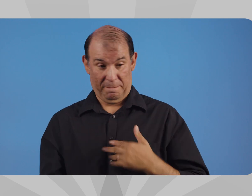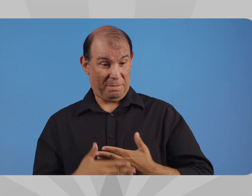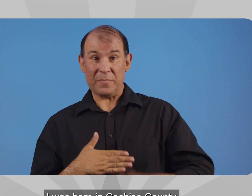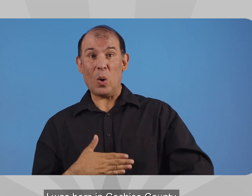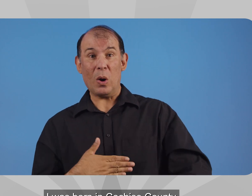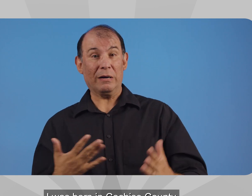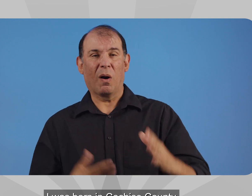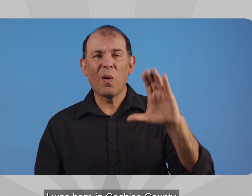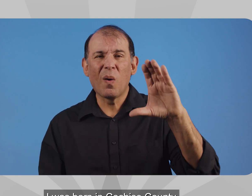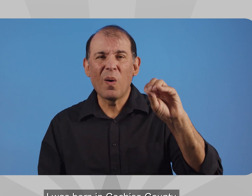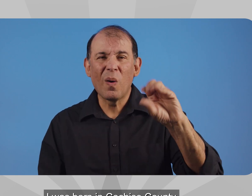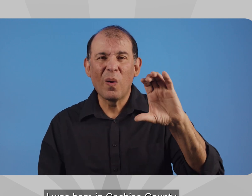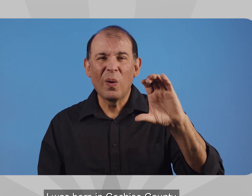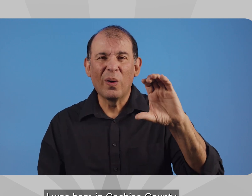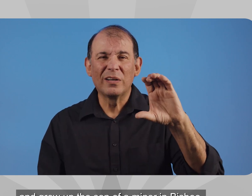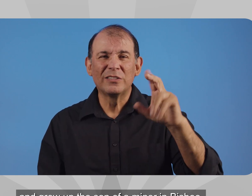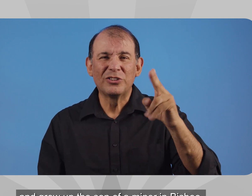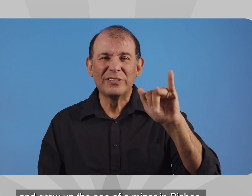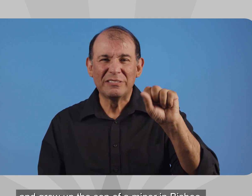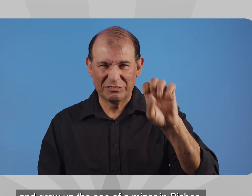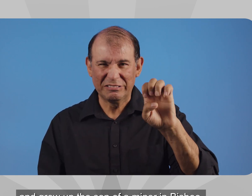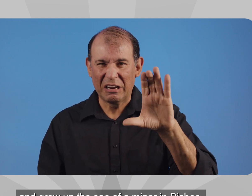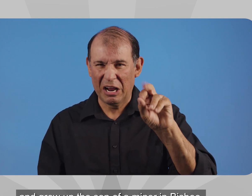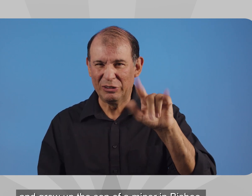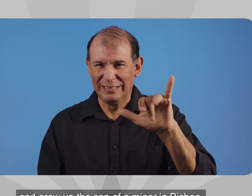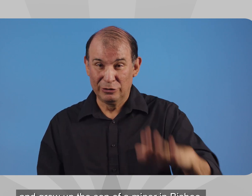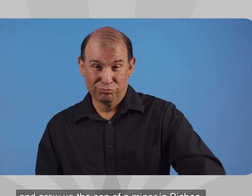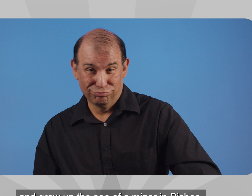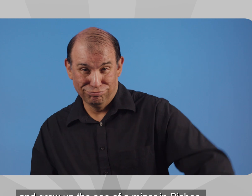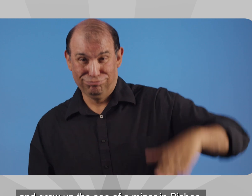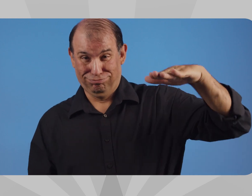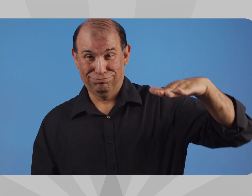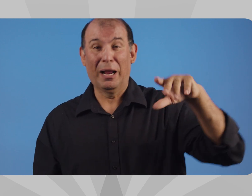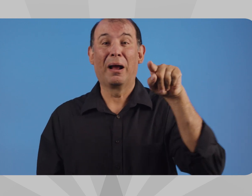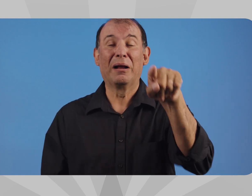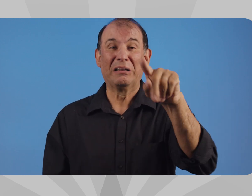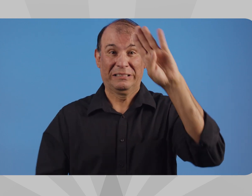I was born in Cochise County and grew up the son of a miner in Bisbee.